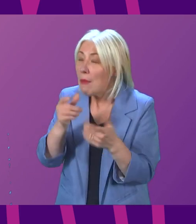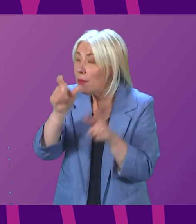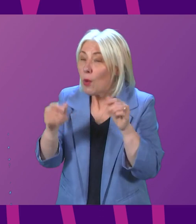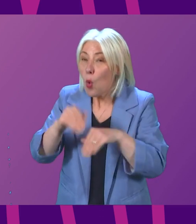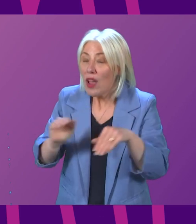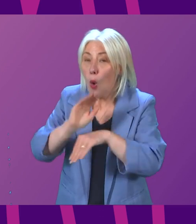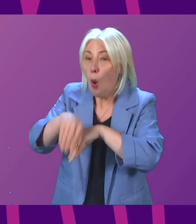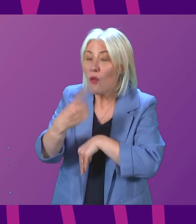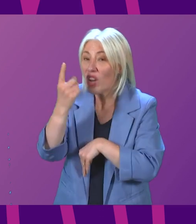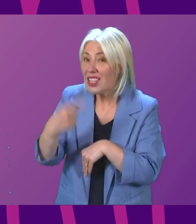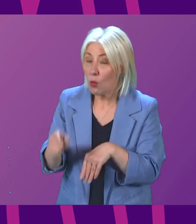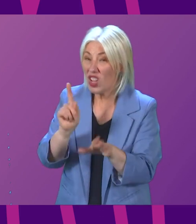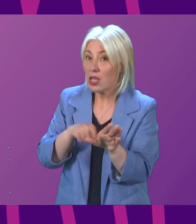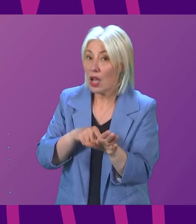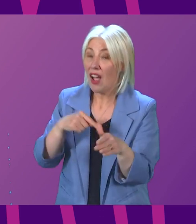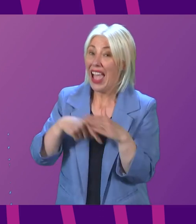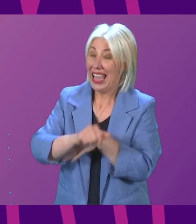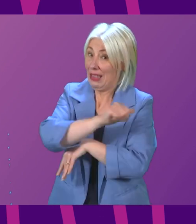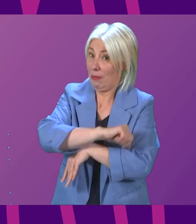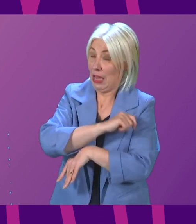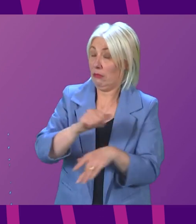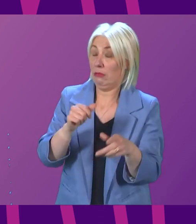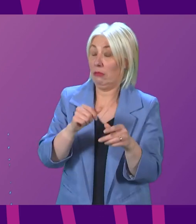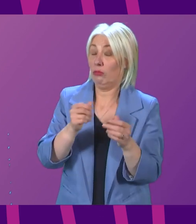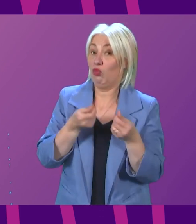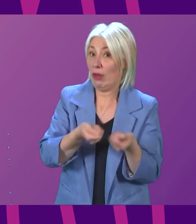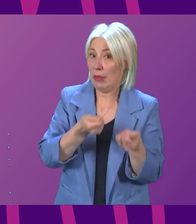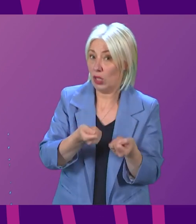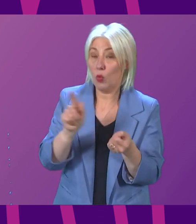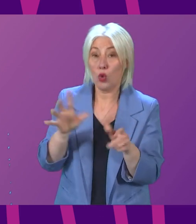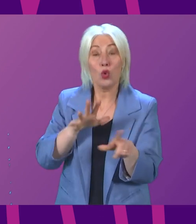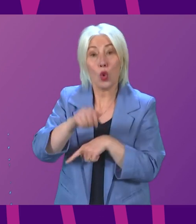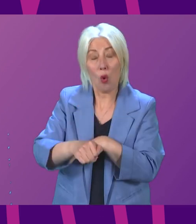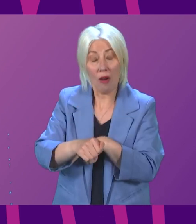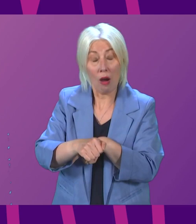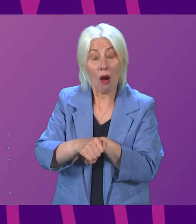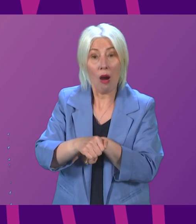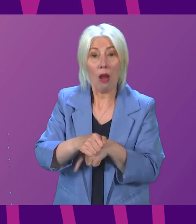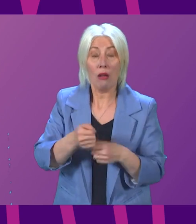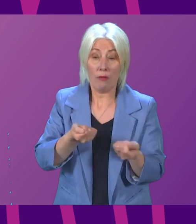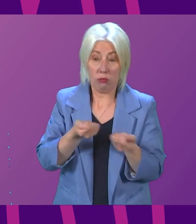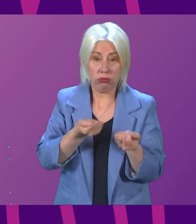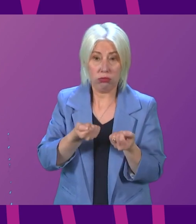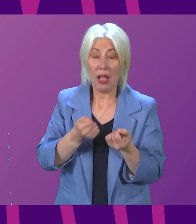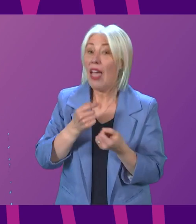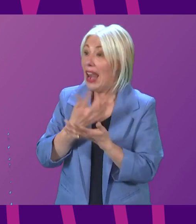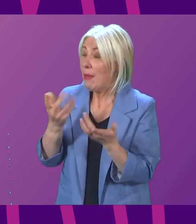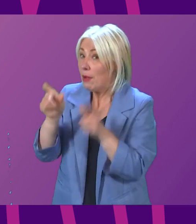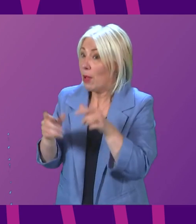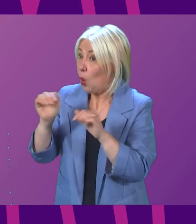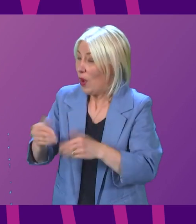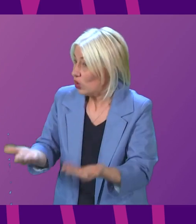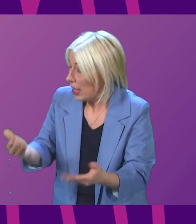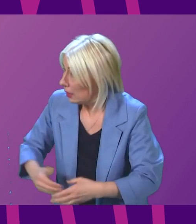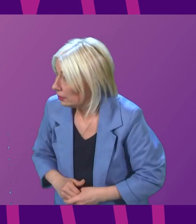year for inpatient treatment when the First Minister took office? And how many people are waiting over a year today? First Minister.